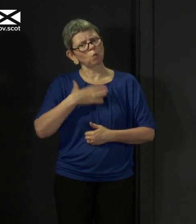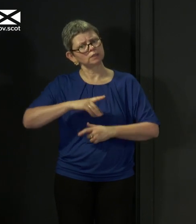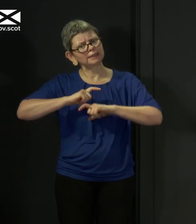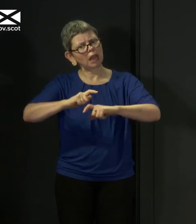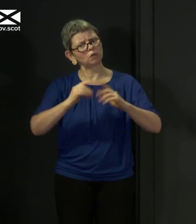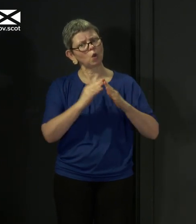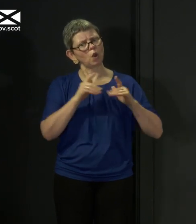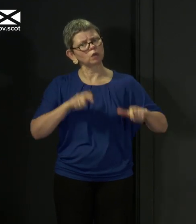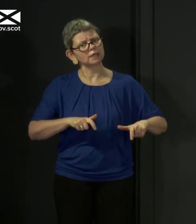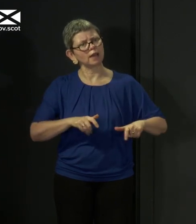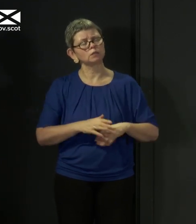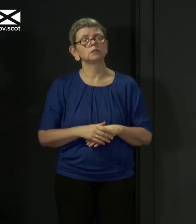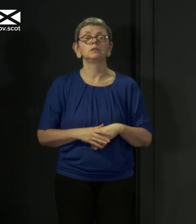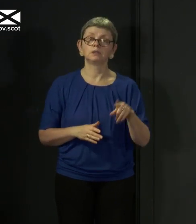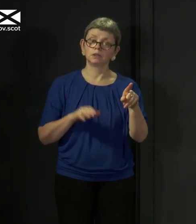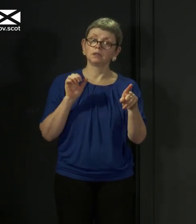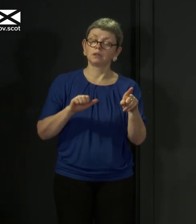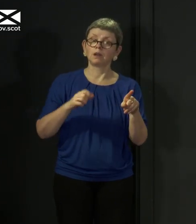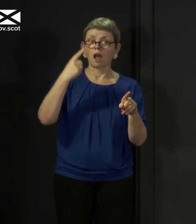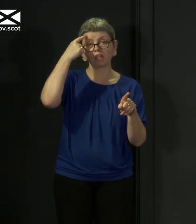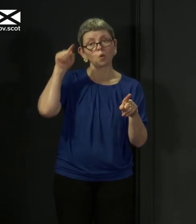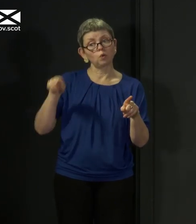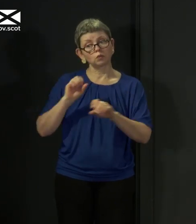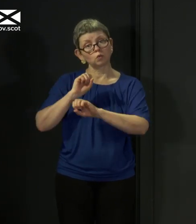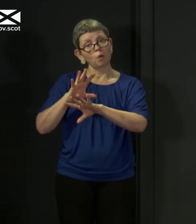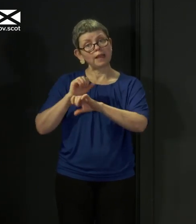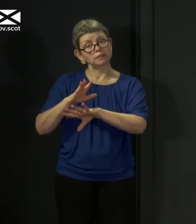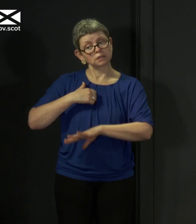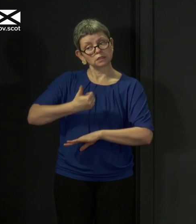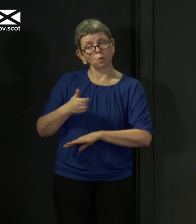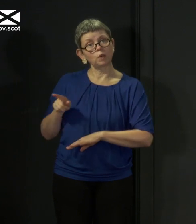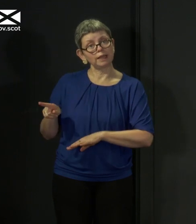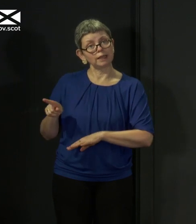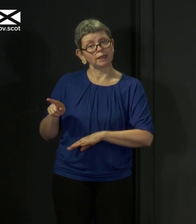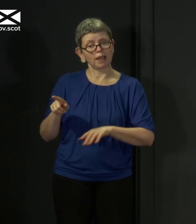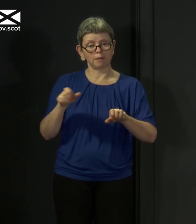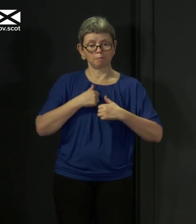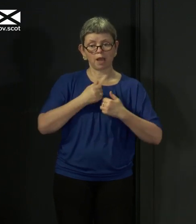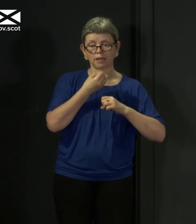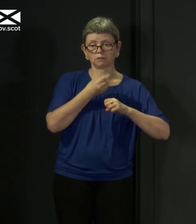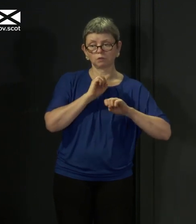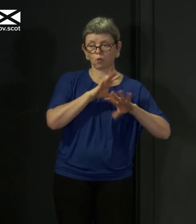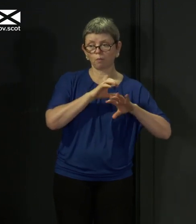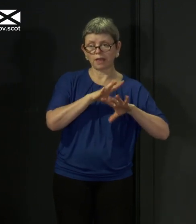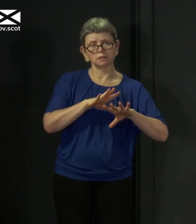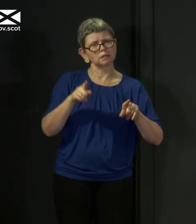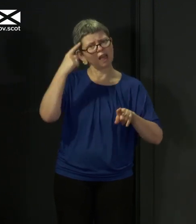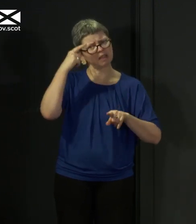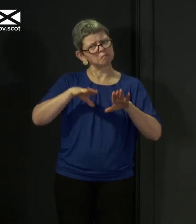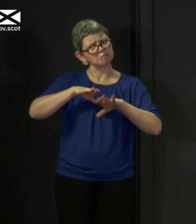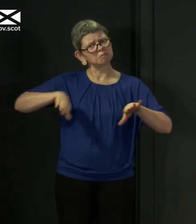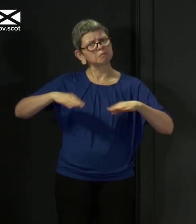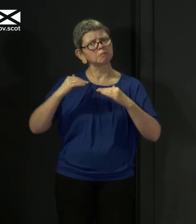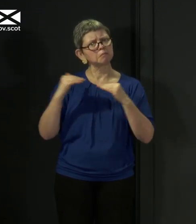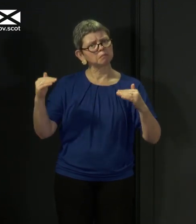morning was appropriate. And I think if you listen to what he said and to what I'm saying here, there's a lot of alignment there in terms of we've made